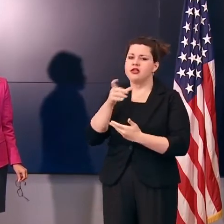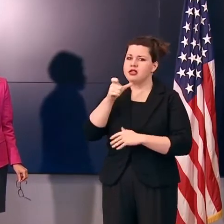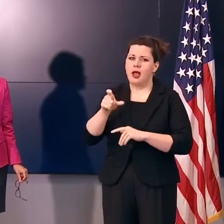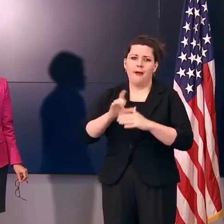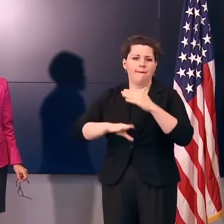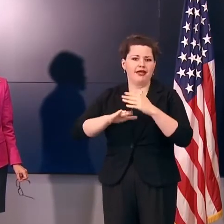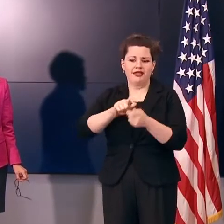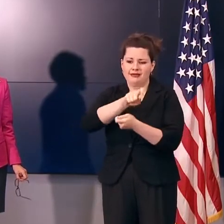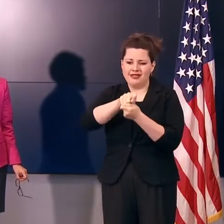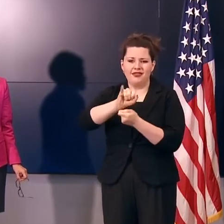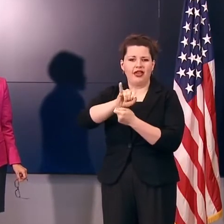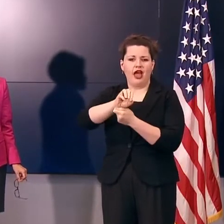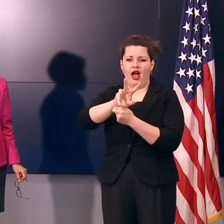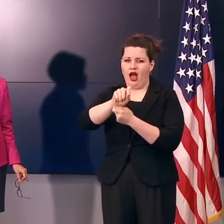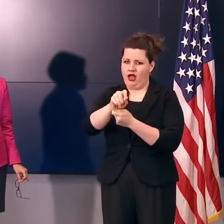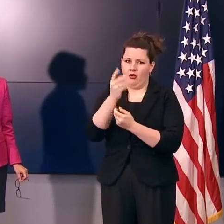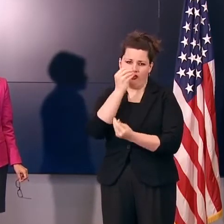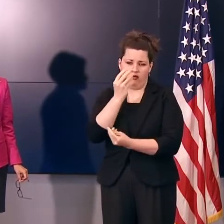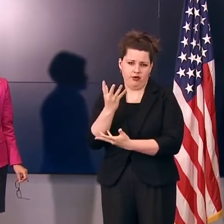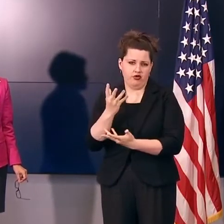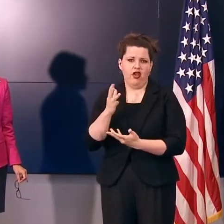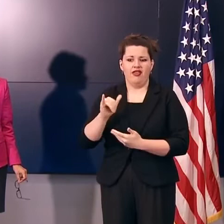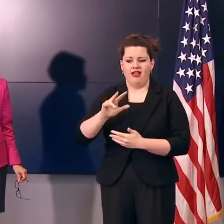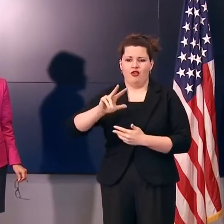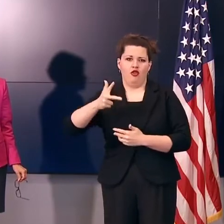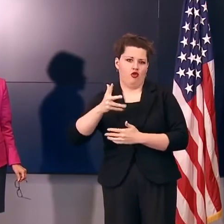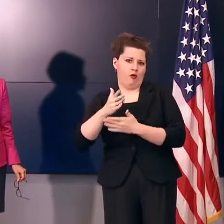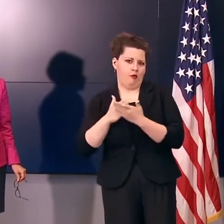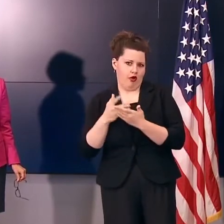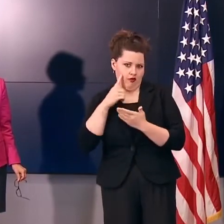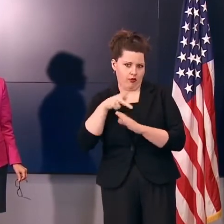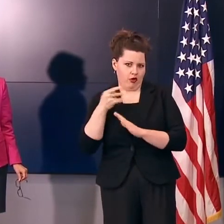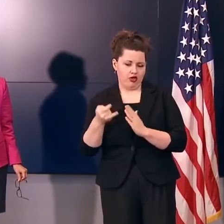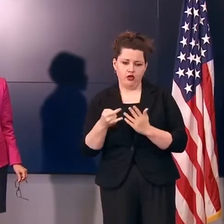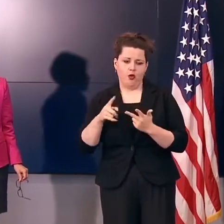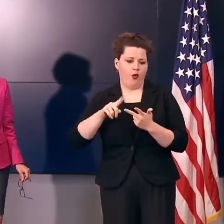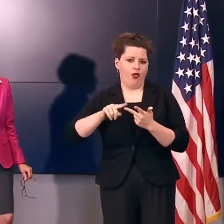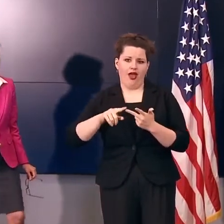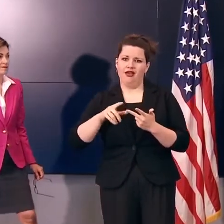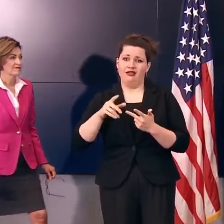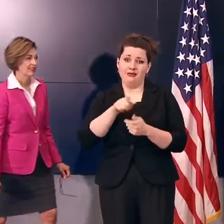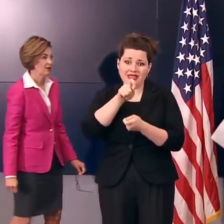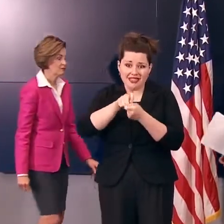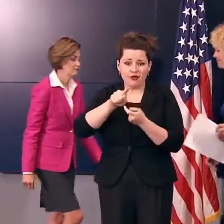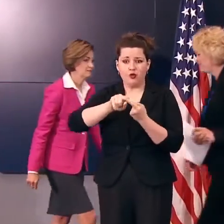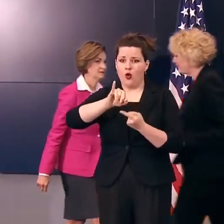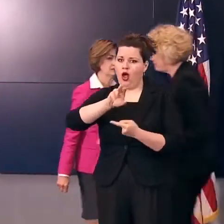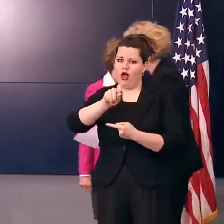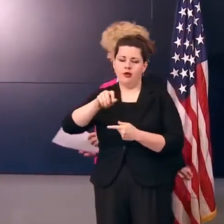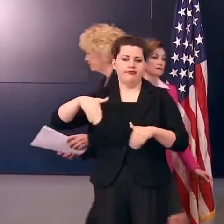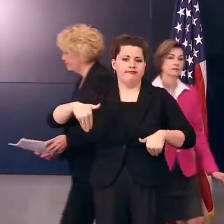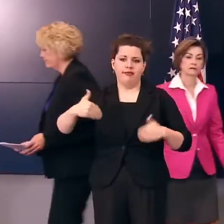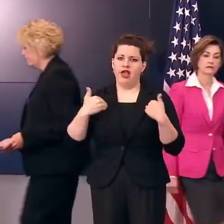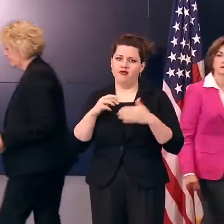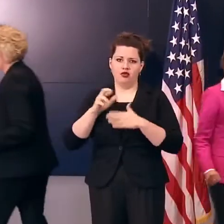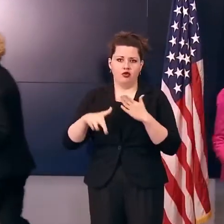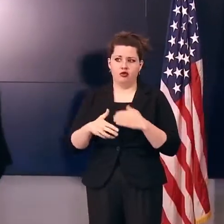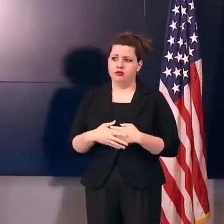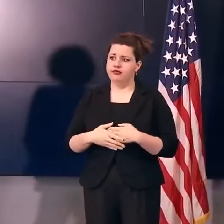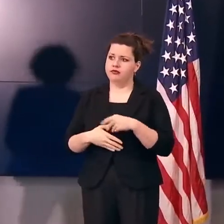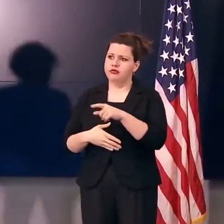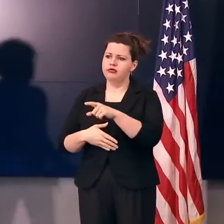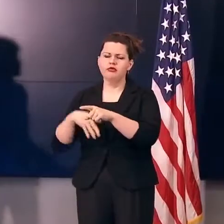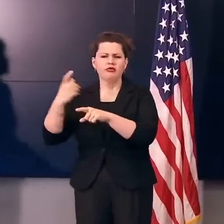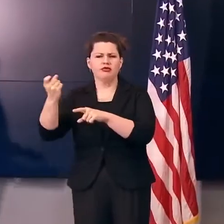Iowa-specific information. That's the third phase of the project. So we don't have those results yet. So can you tell us what